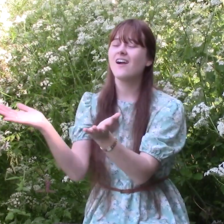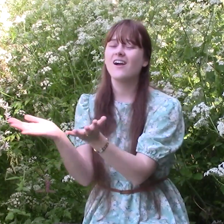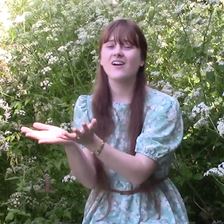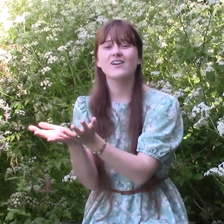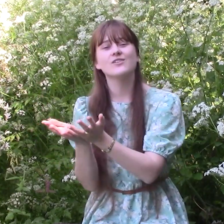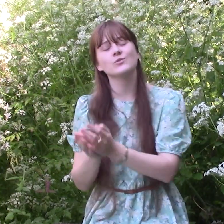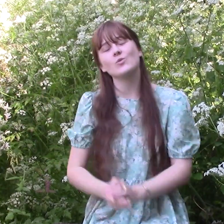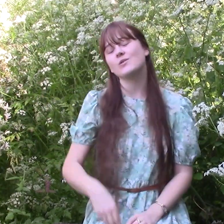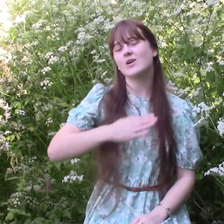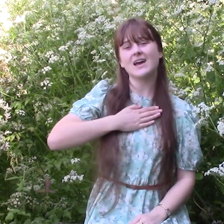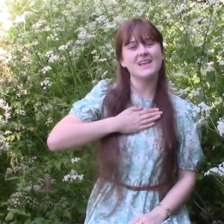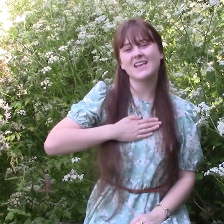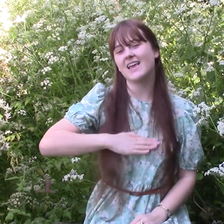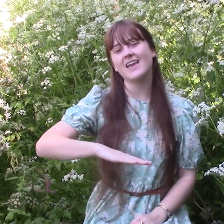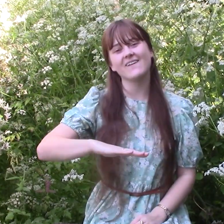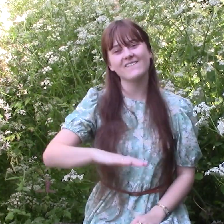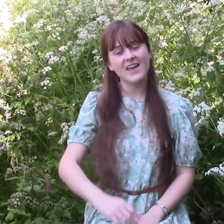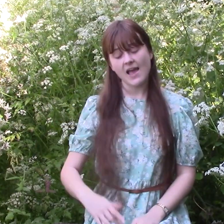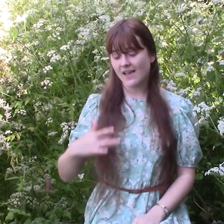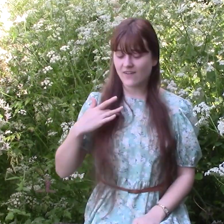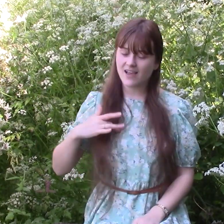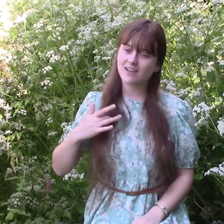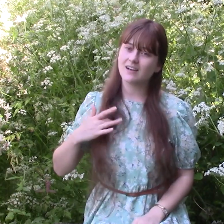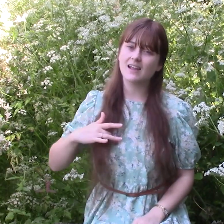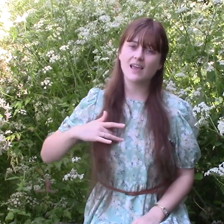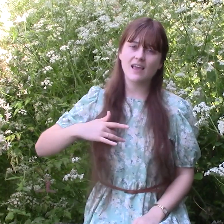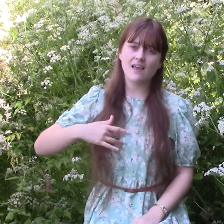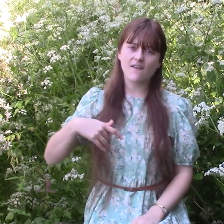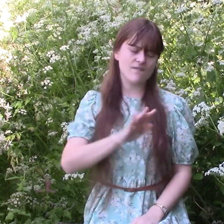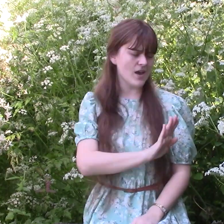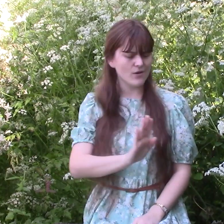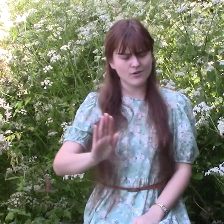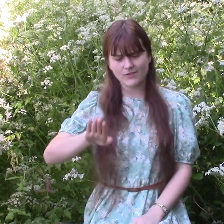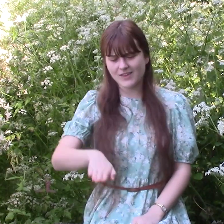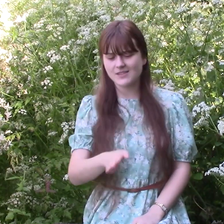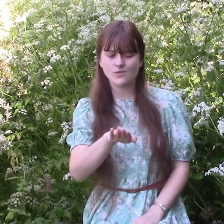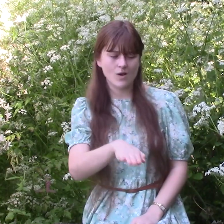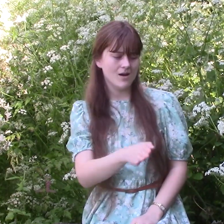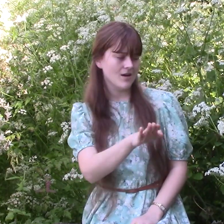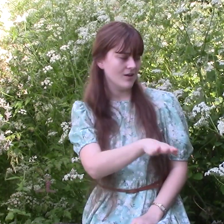What would I give If I could live Out of these waters